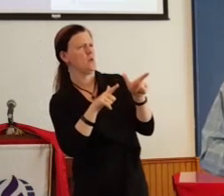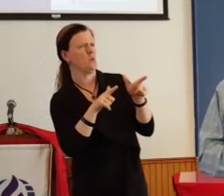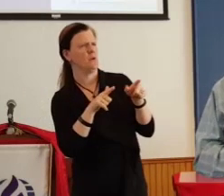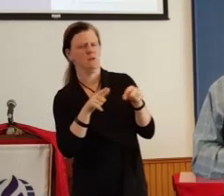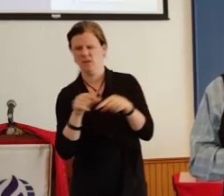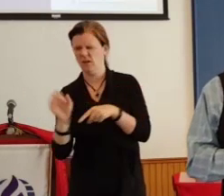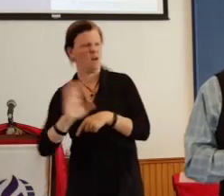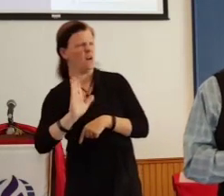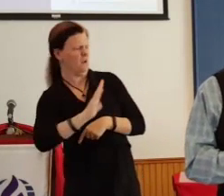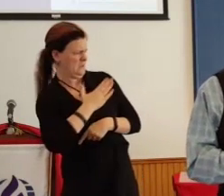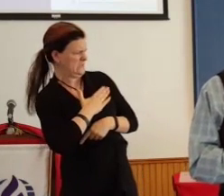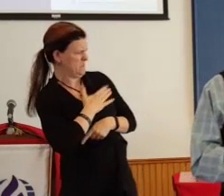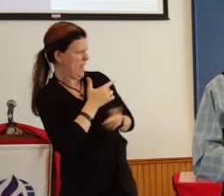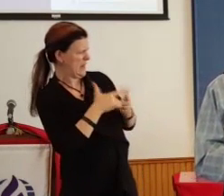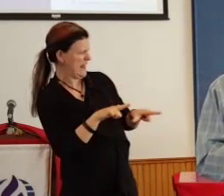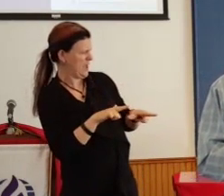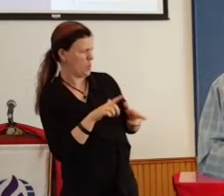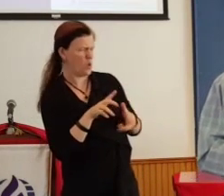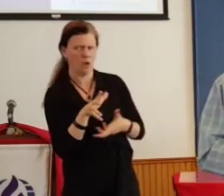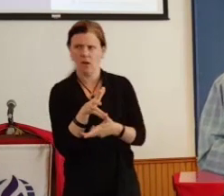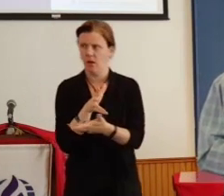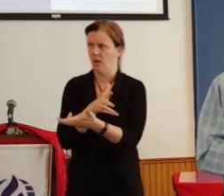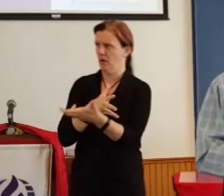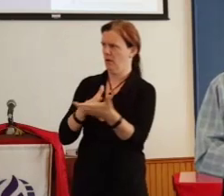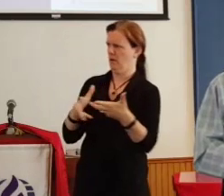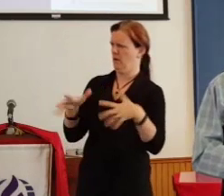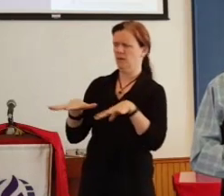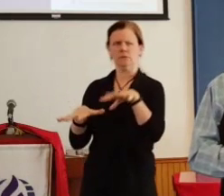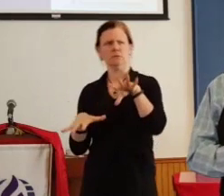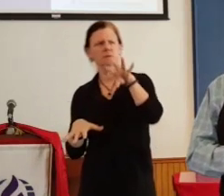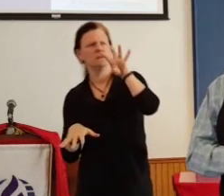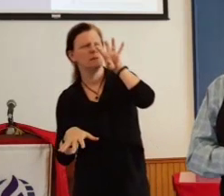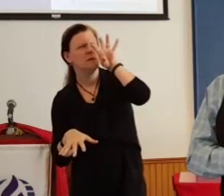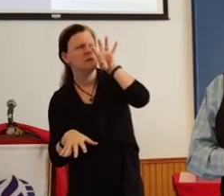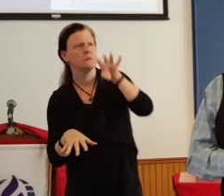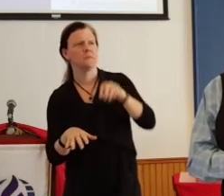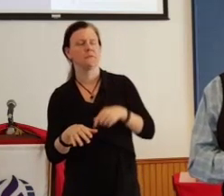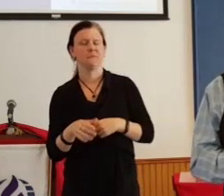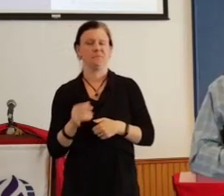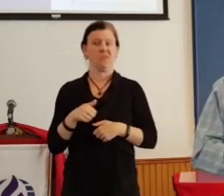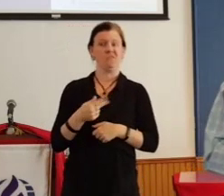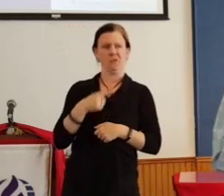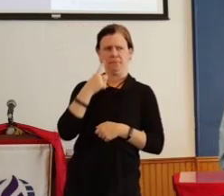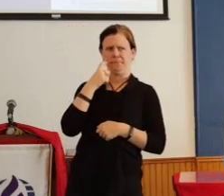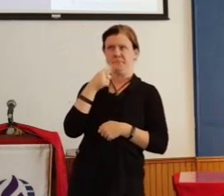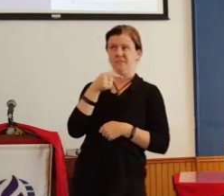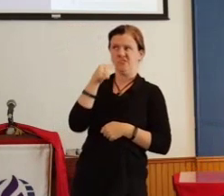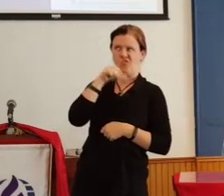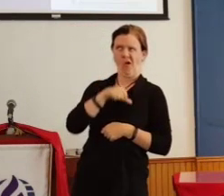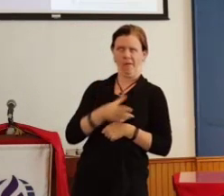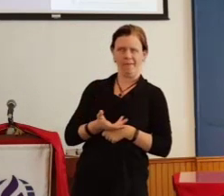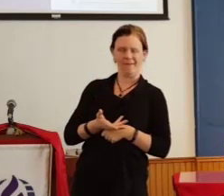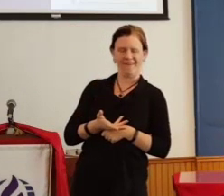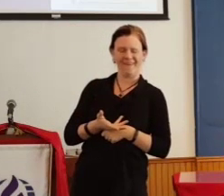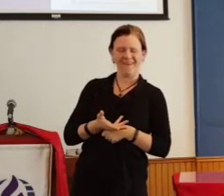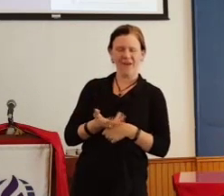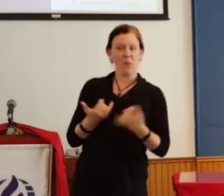Frightened. Frightened. Disbelieving. Skeptical. But nonetheless, there it was.